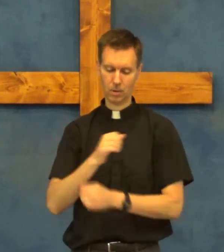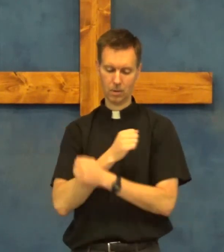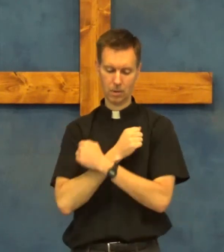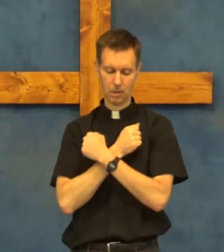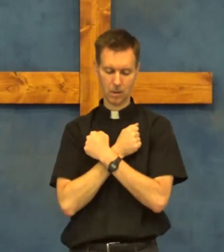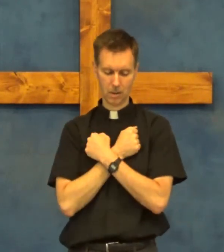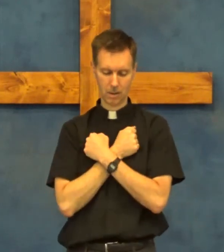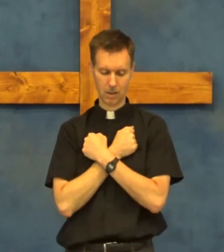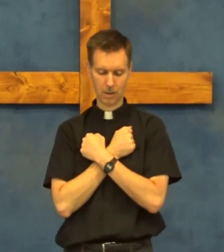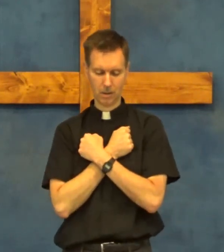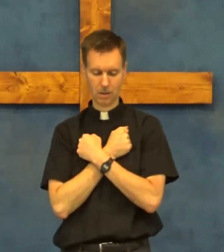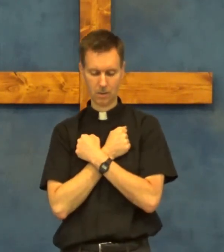love